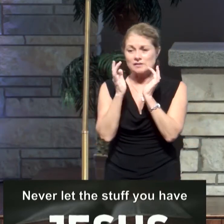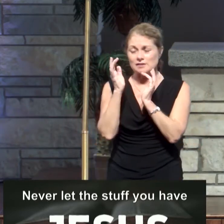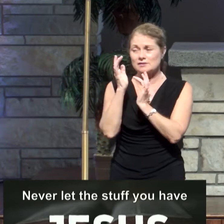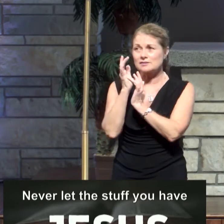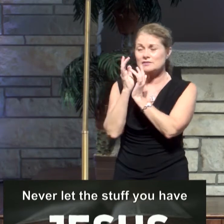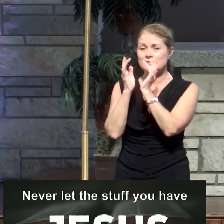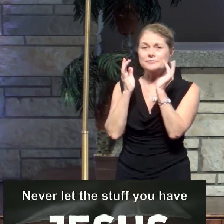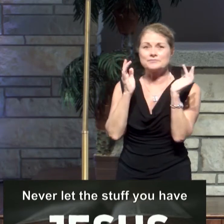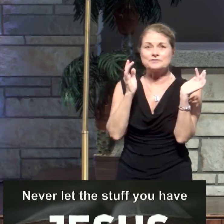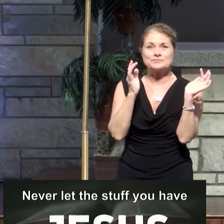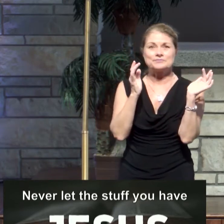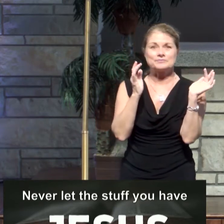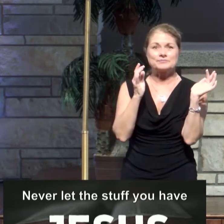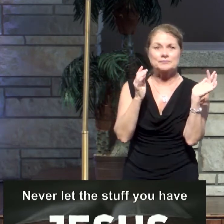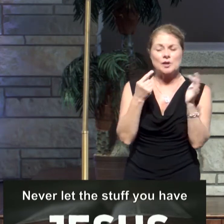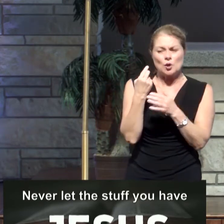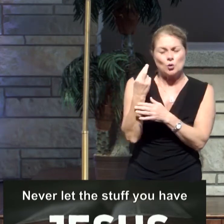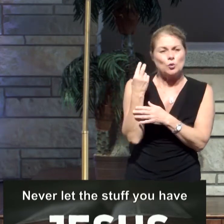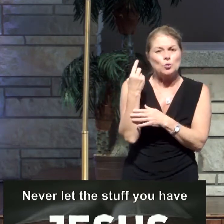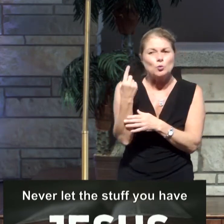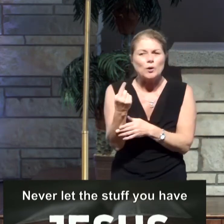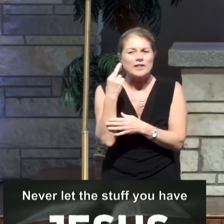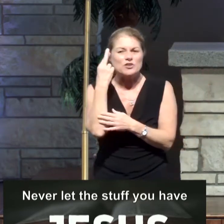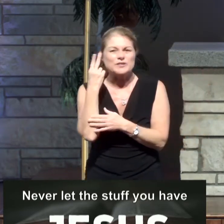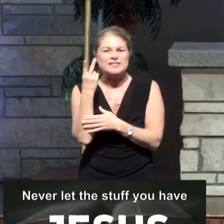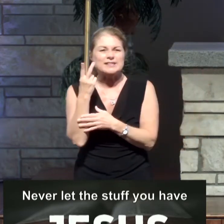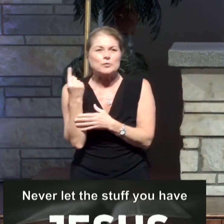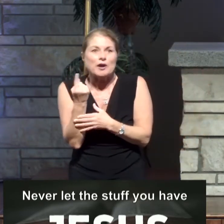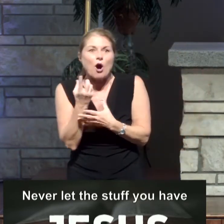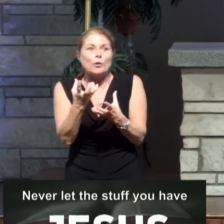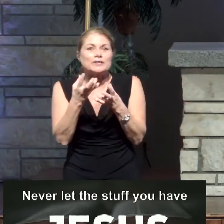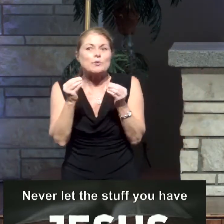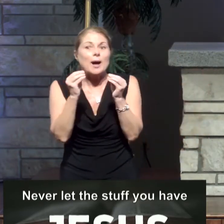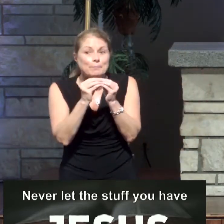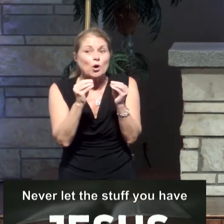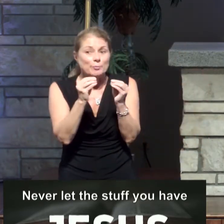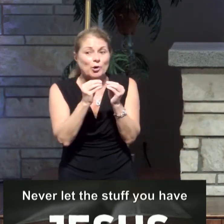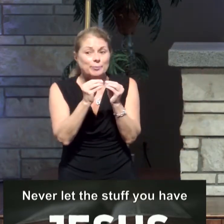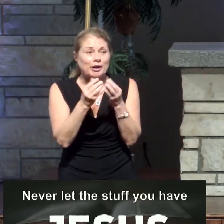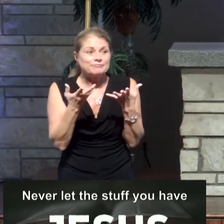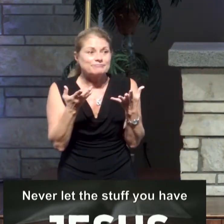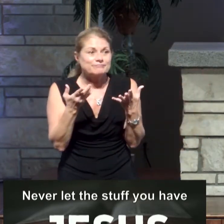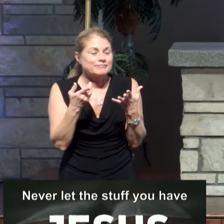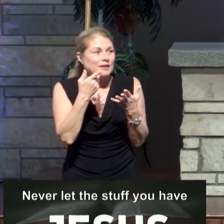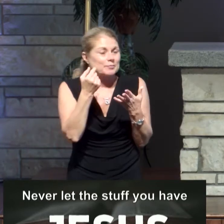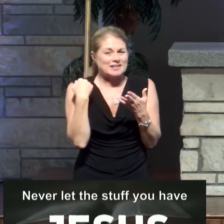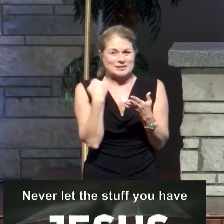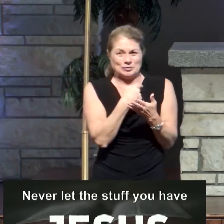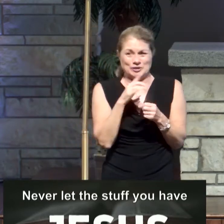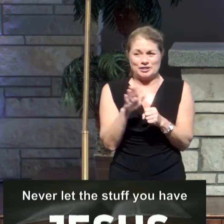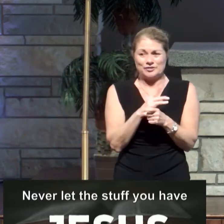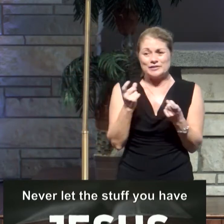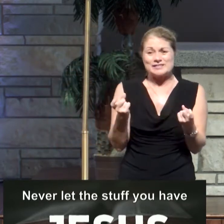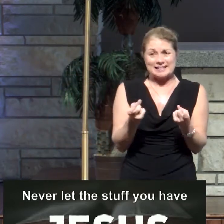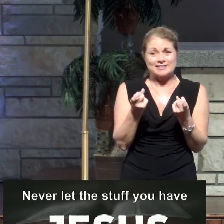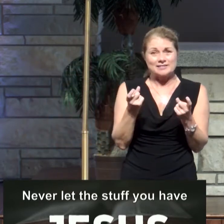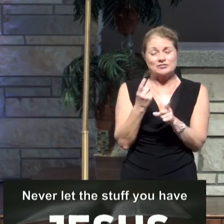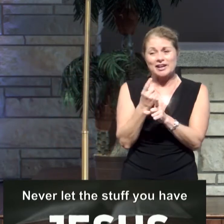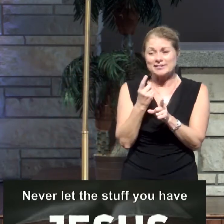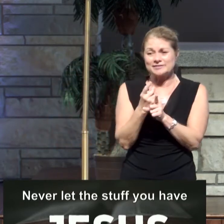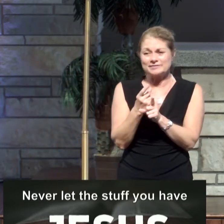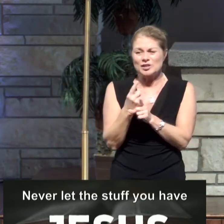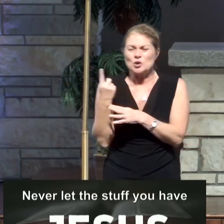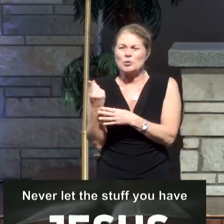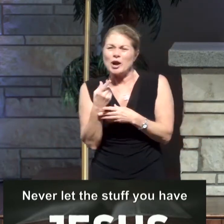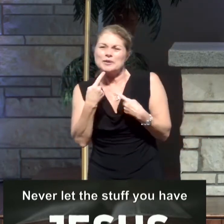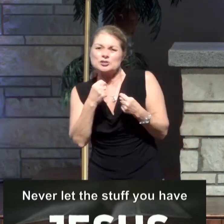See, I think one of the reasons that we always want more stuff is because we're sinful. Right? And we're always trying to fill